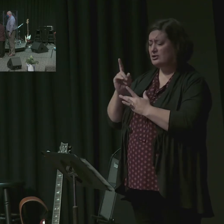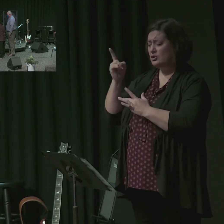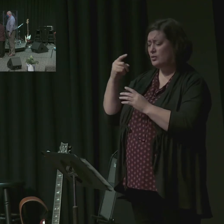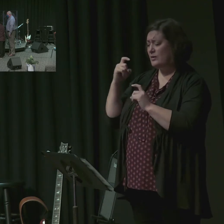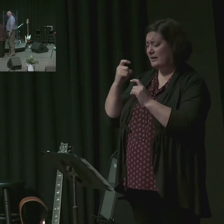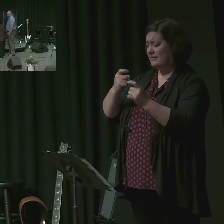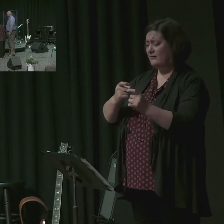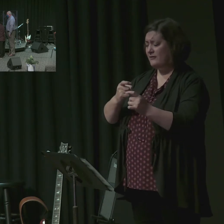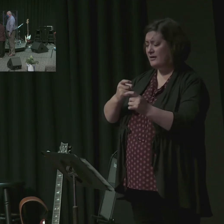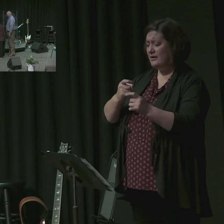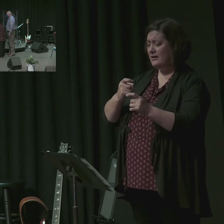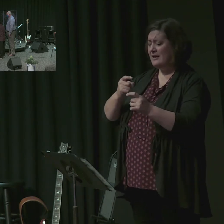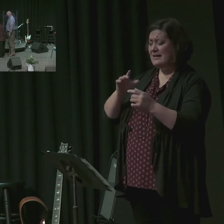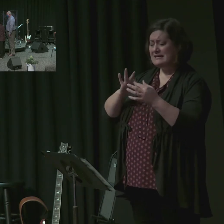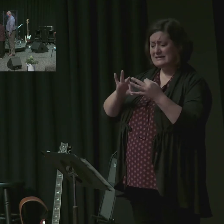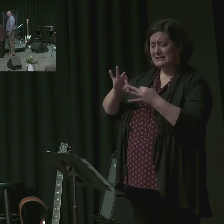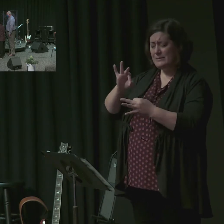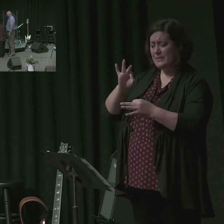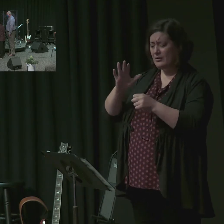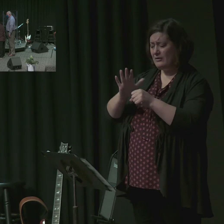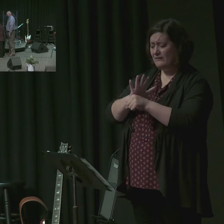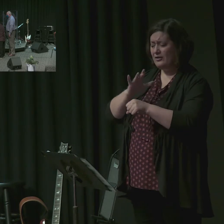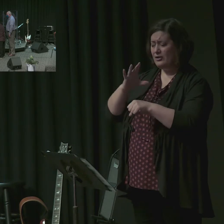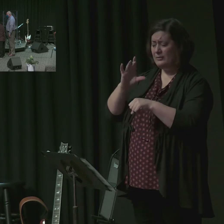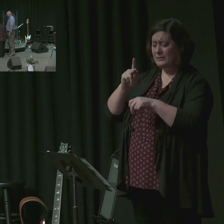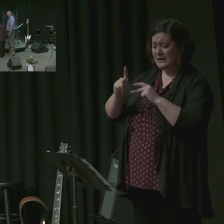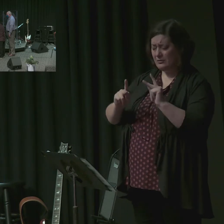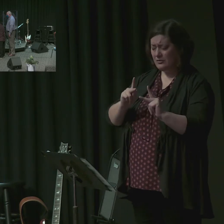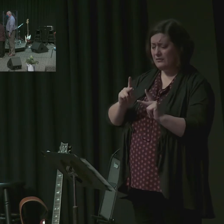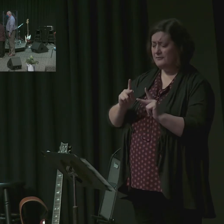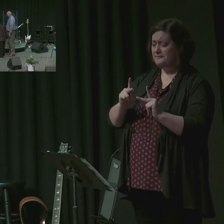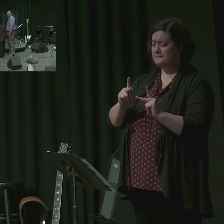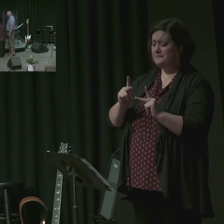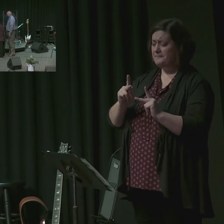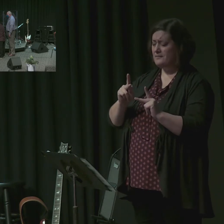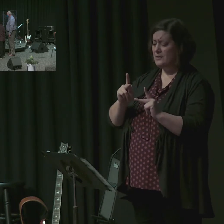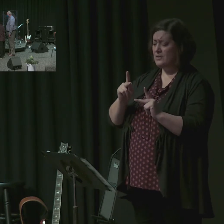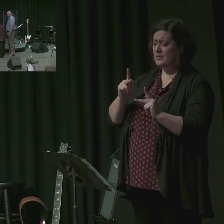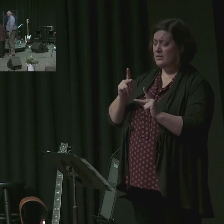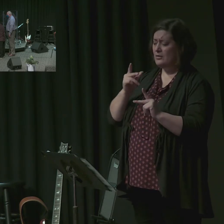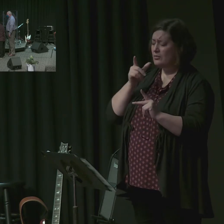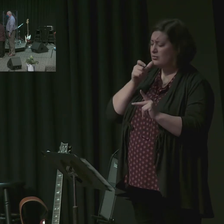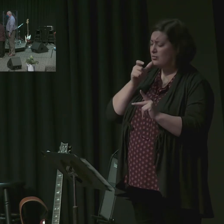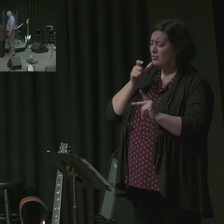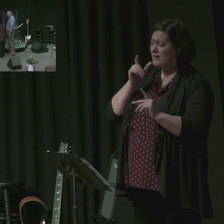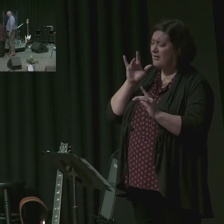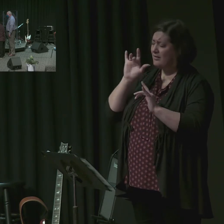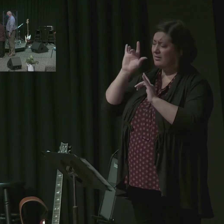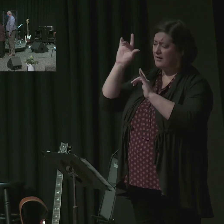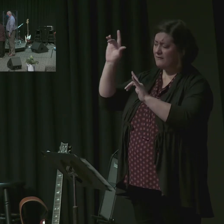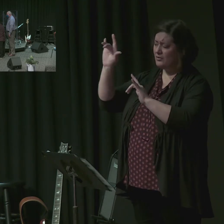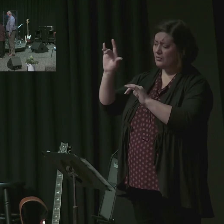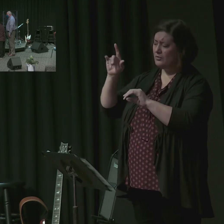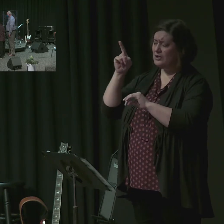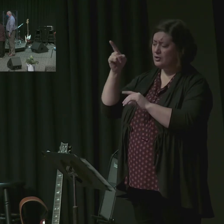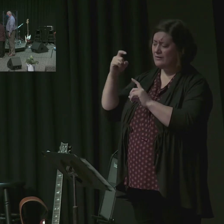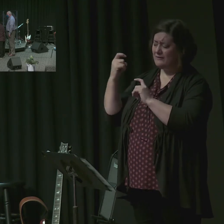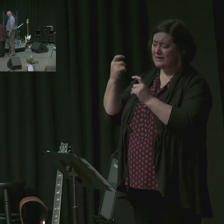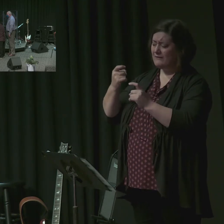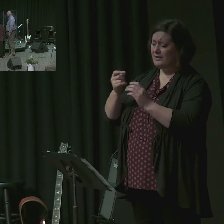in the form of people who are spirit-filled and who love you and who you have gifted with various